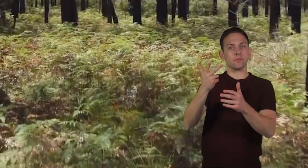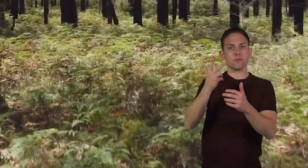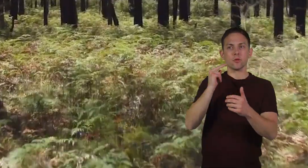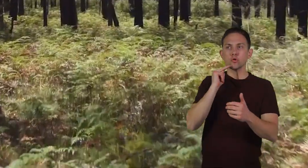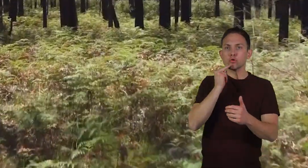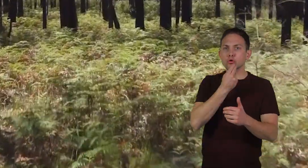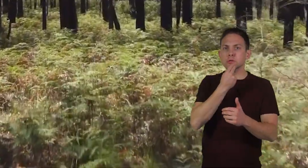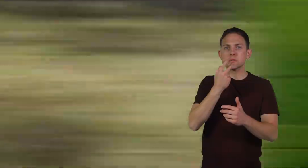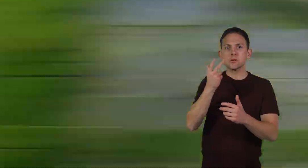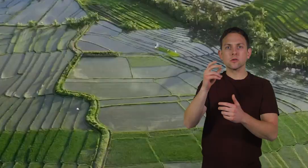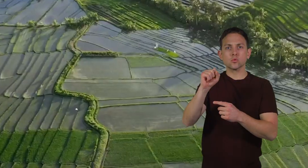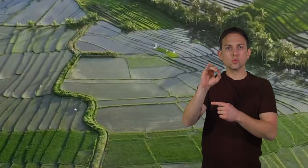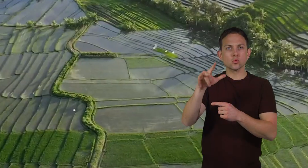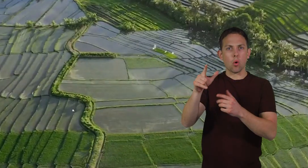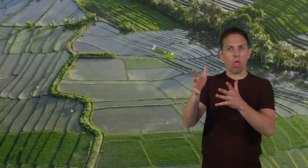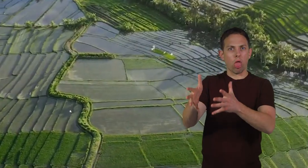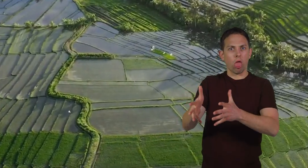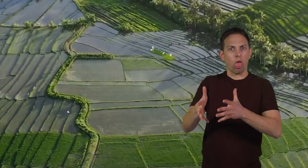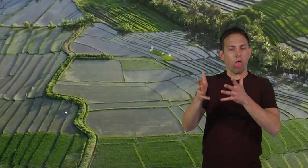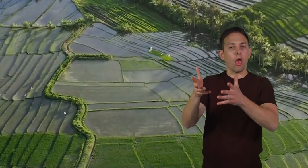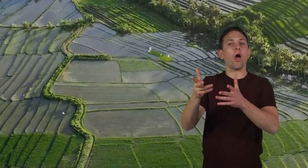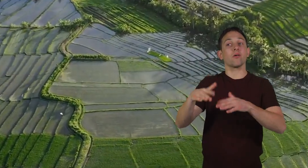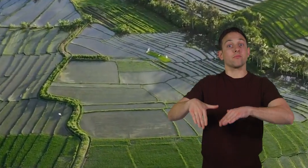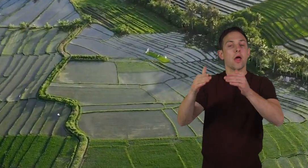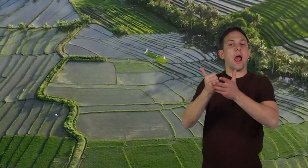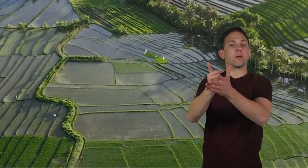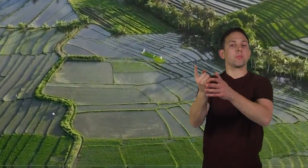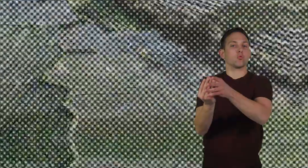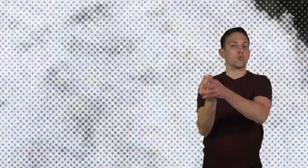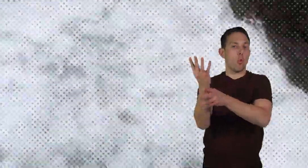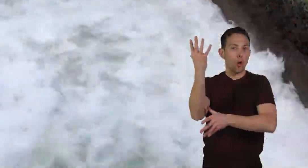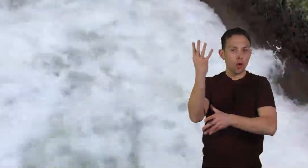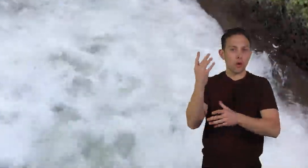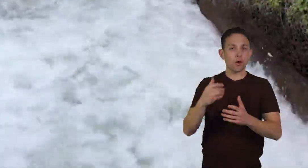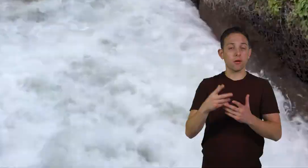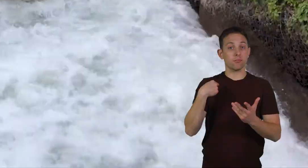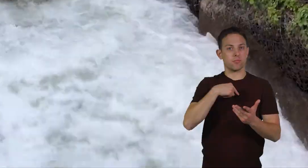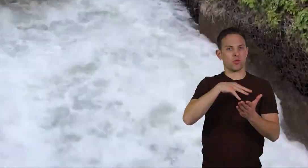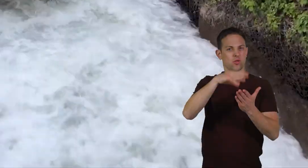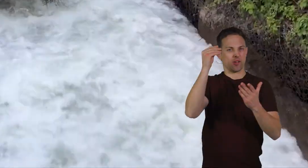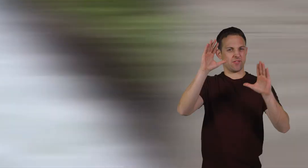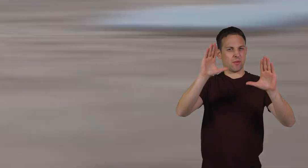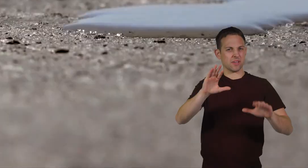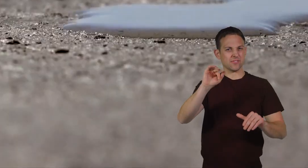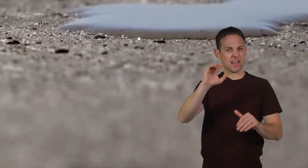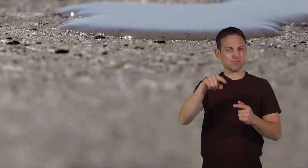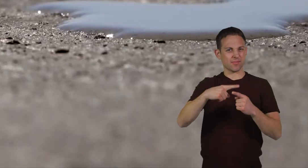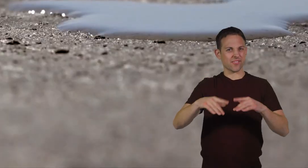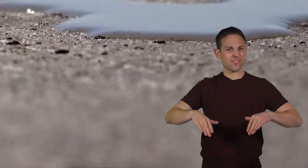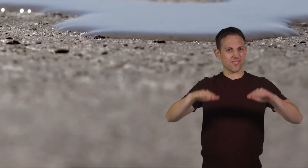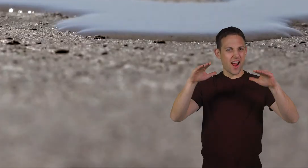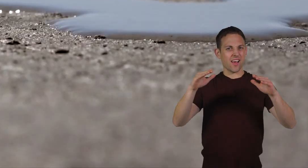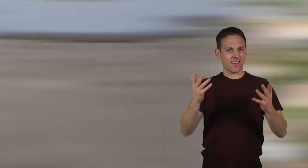behind nutrient-rich soil that helps plants grow. So, we have learned from fabulous facts about floods.